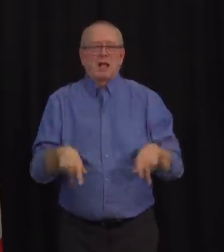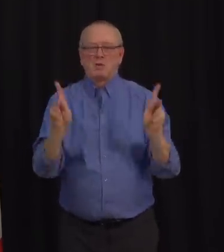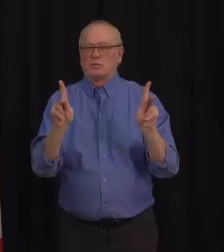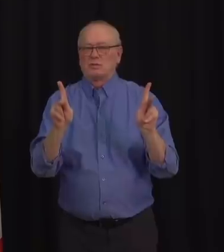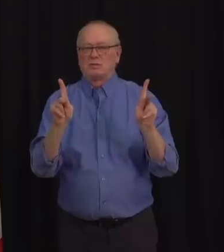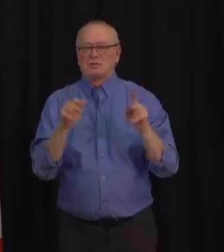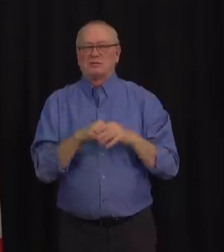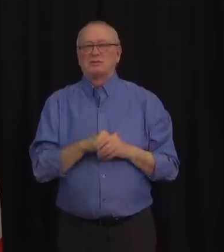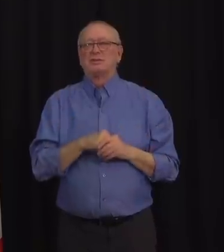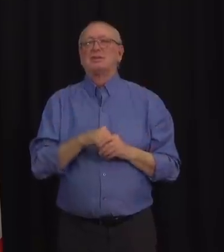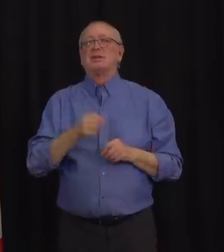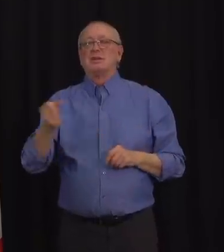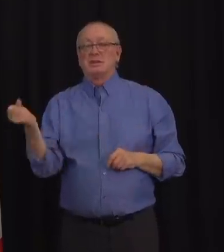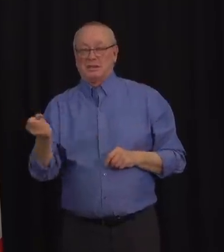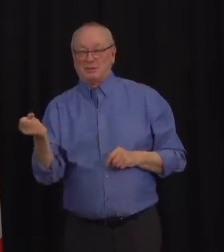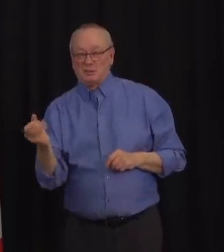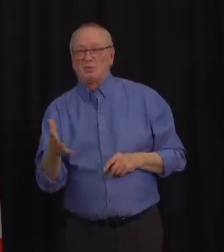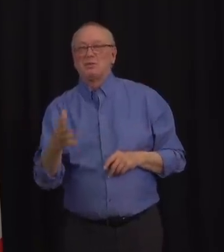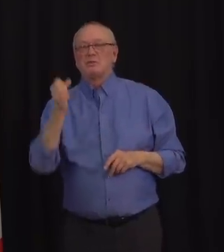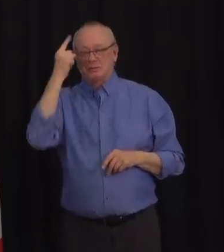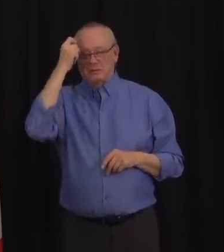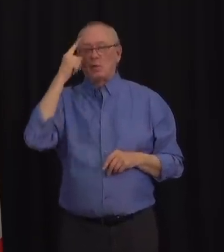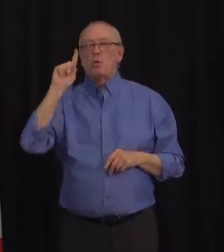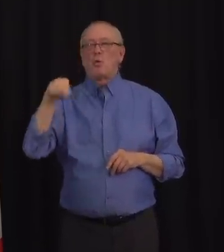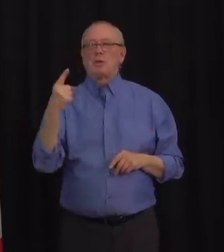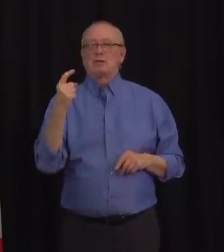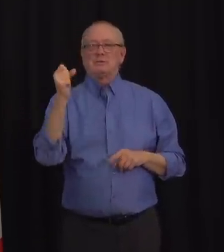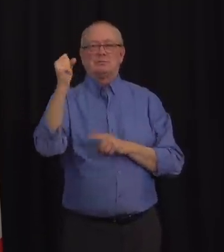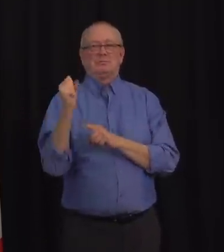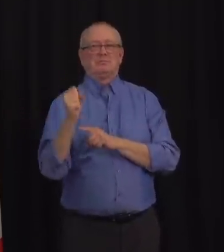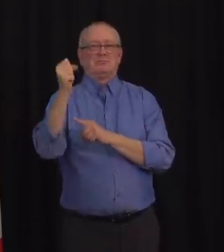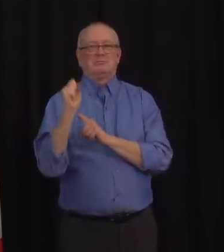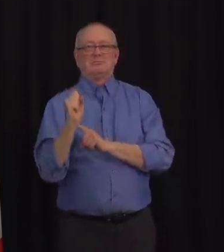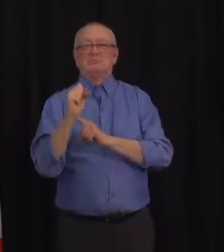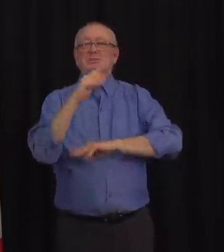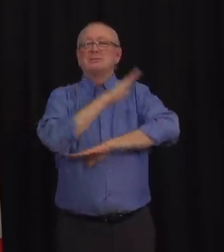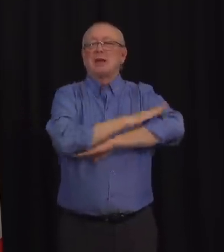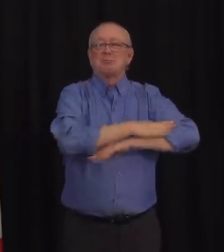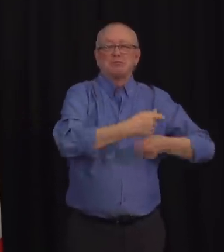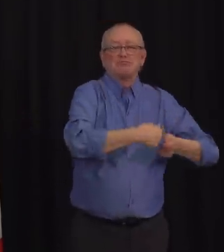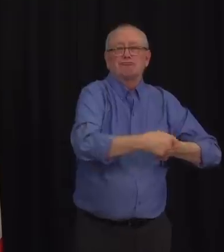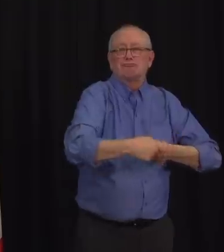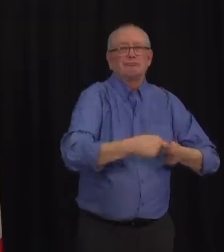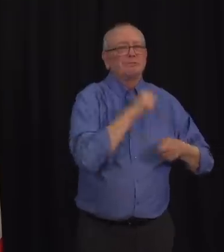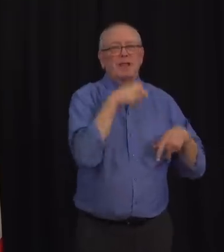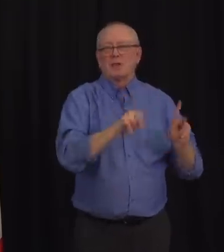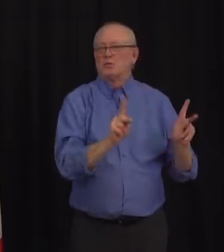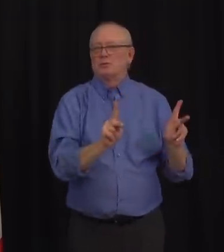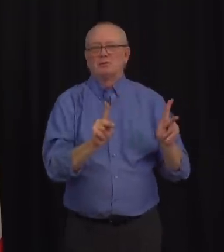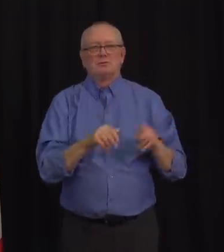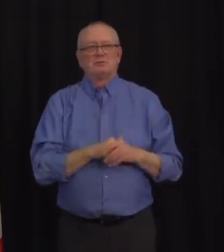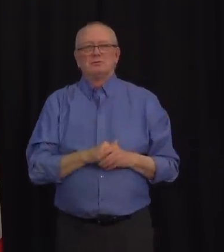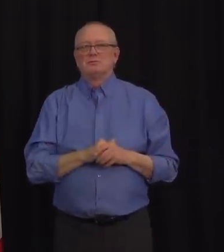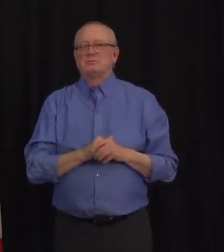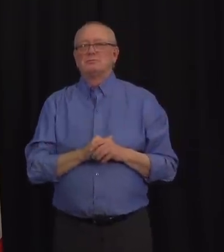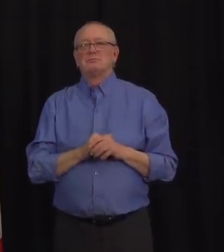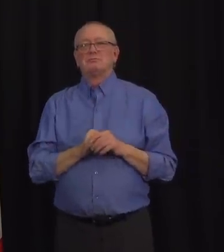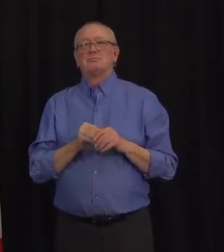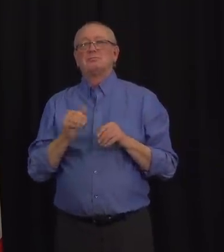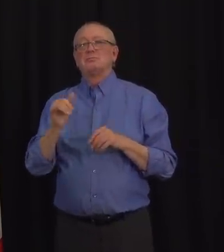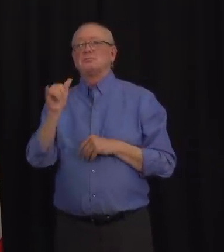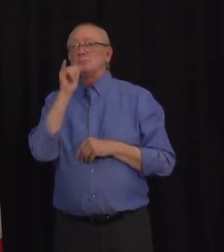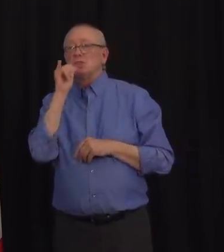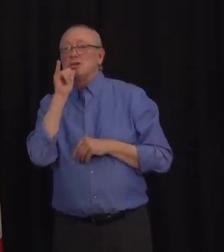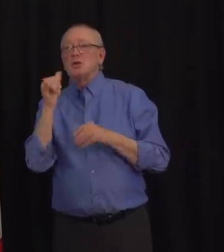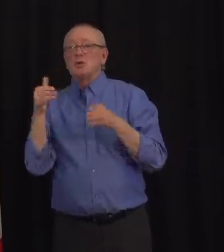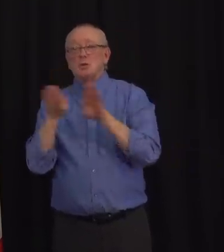with slots only. Last call for liquor service is 10 pm, same as restaurants and bars. And table games in casinos will not be